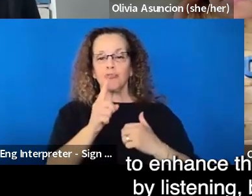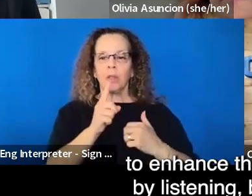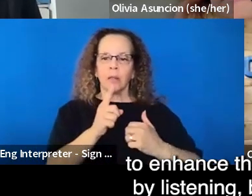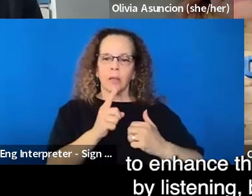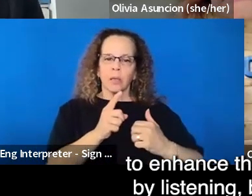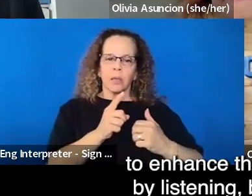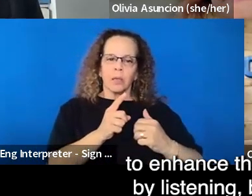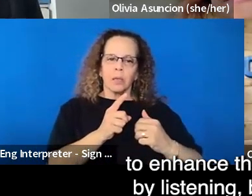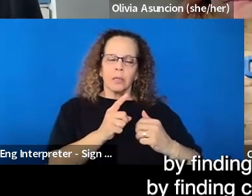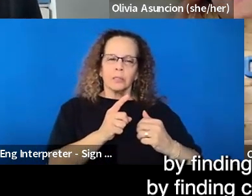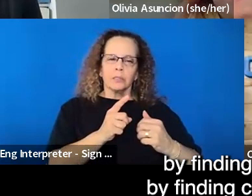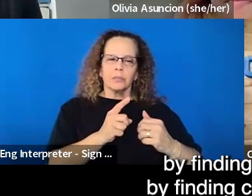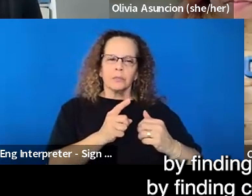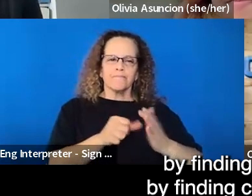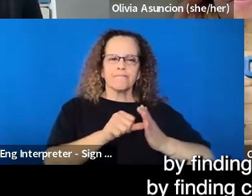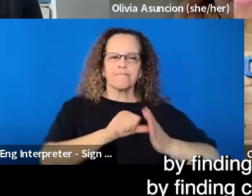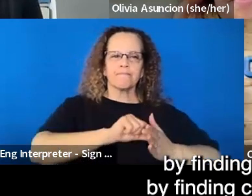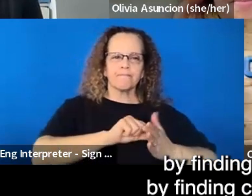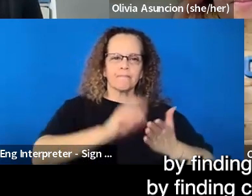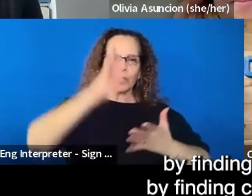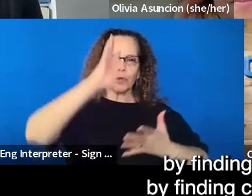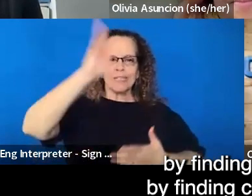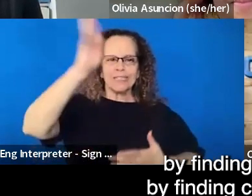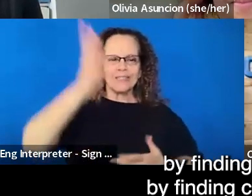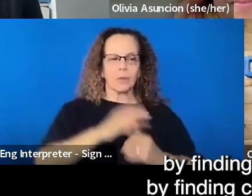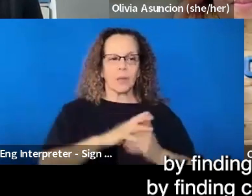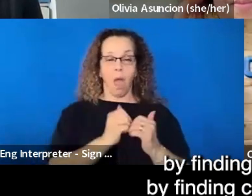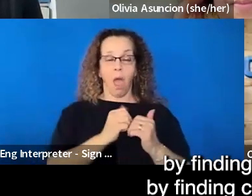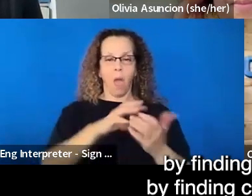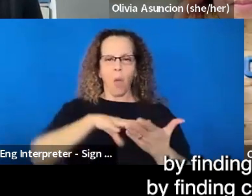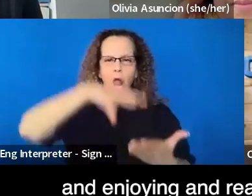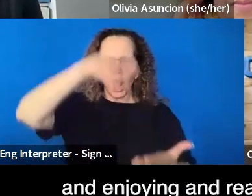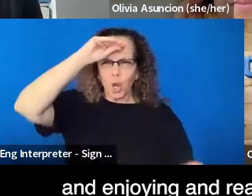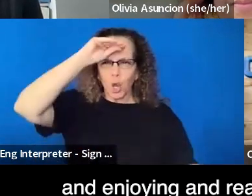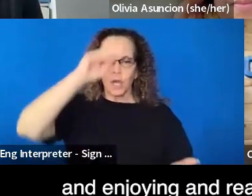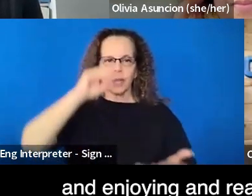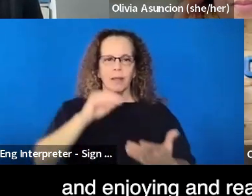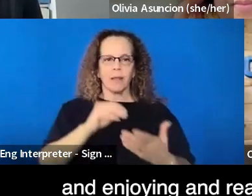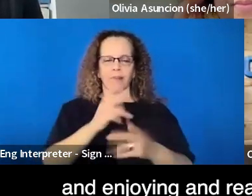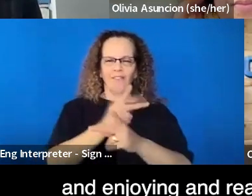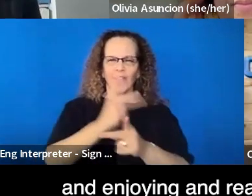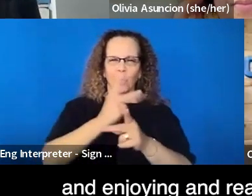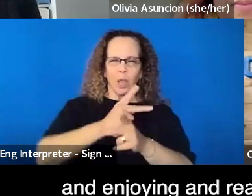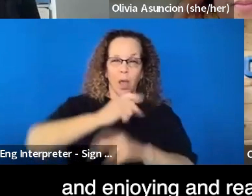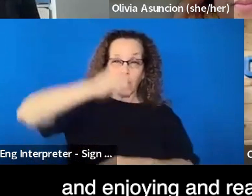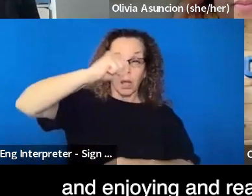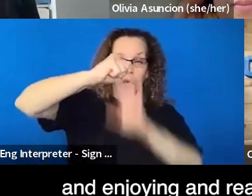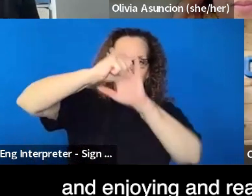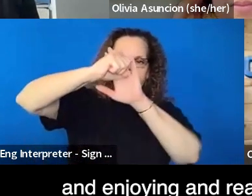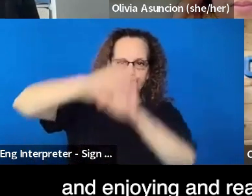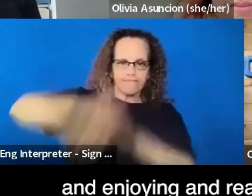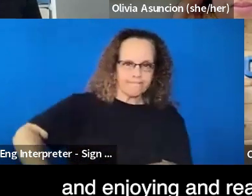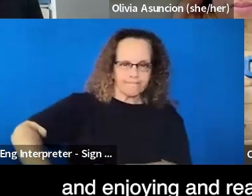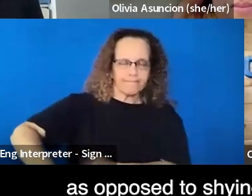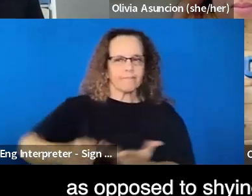listening, by learning, by finding friction, by finding constraints and enjoying and really, um, thriving